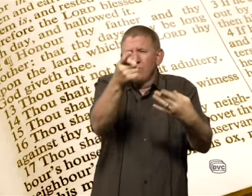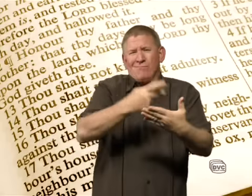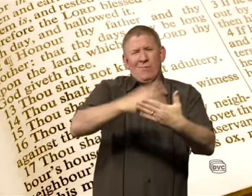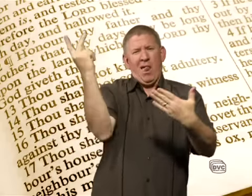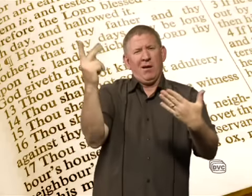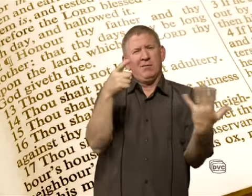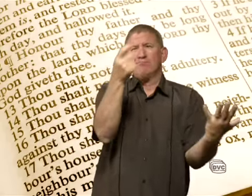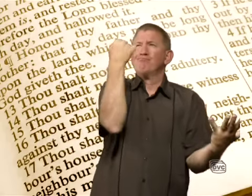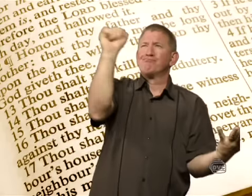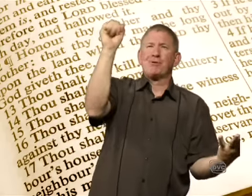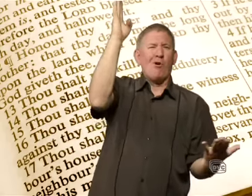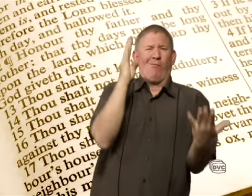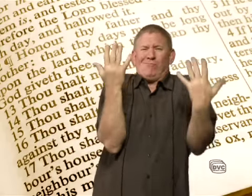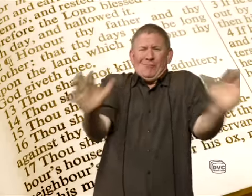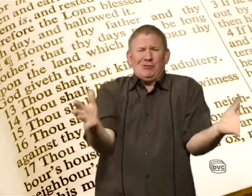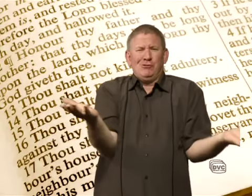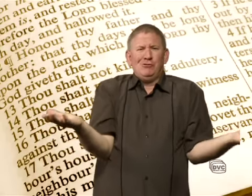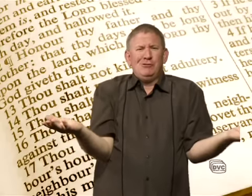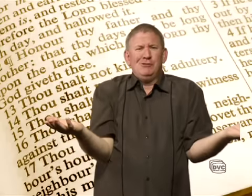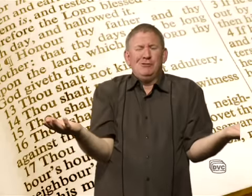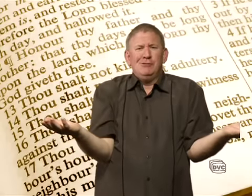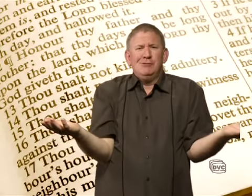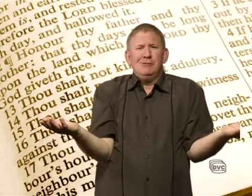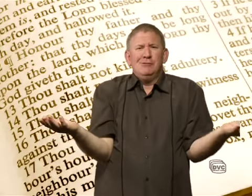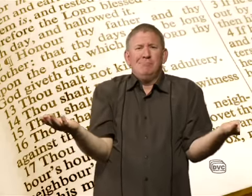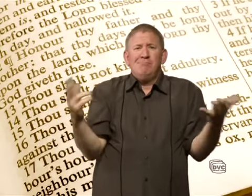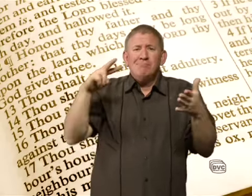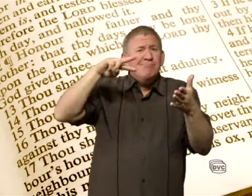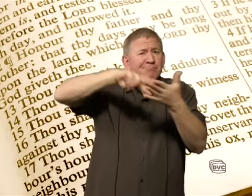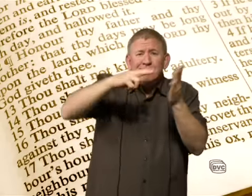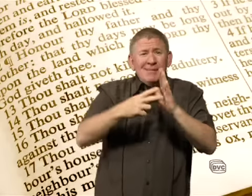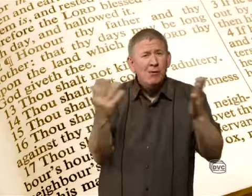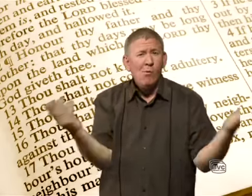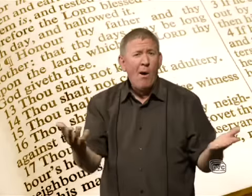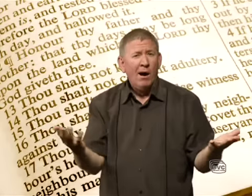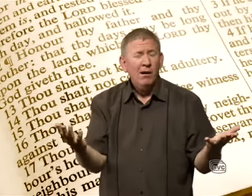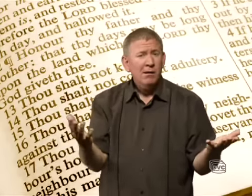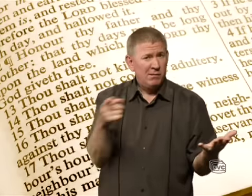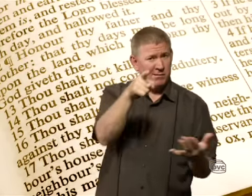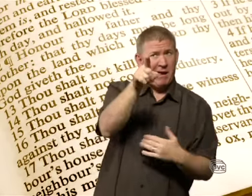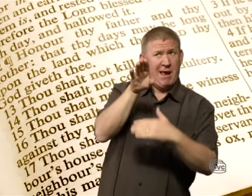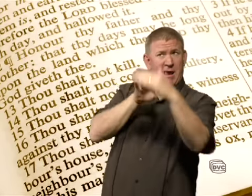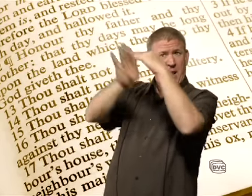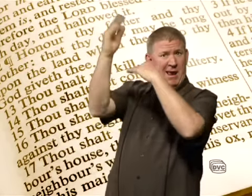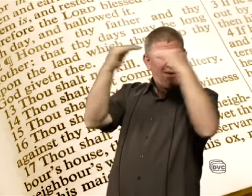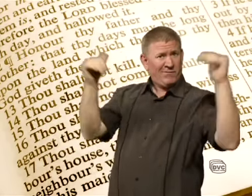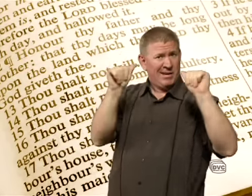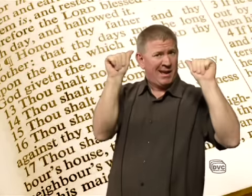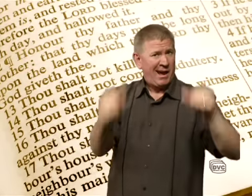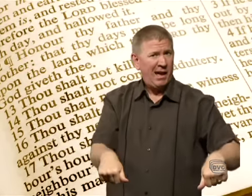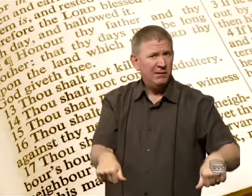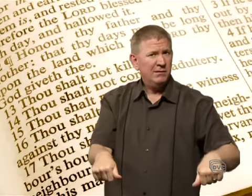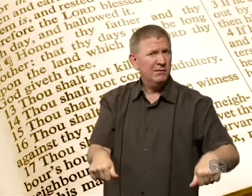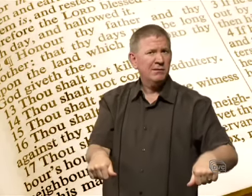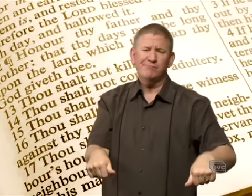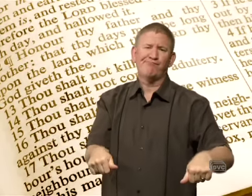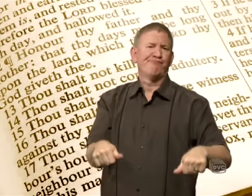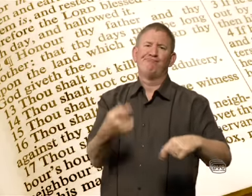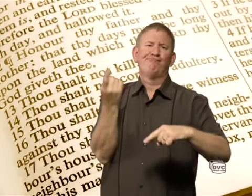about. That proves you're in rebellion against God. So what does this mean? Can you go to heaven? That's impossible.